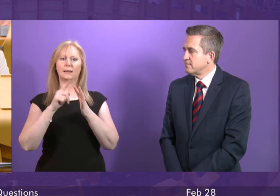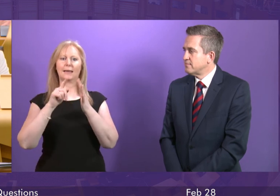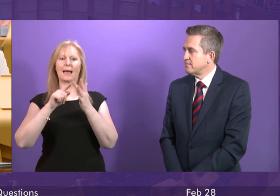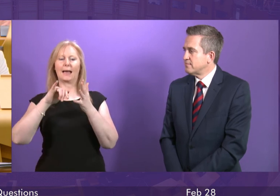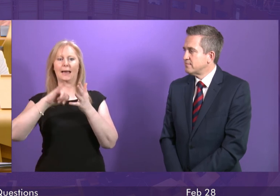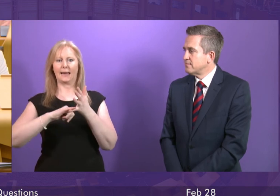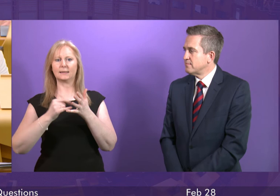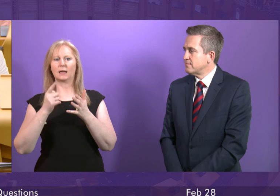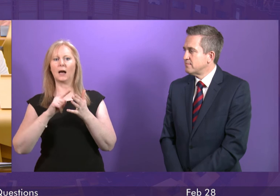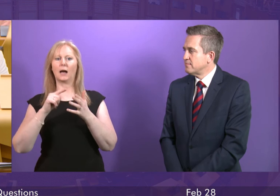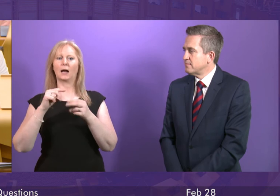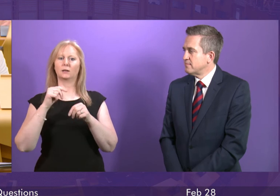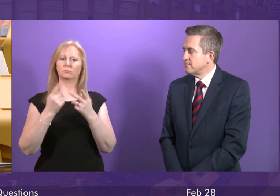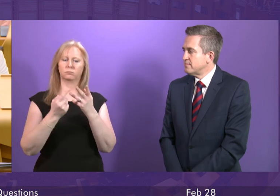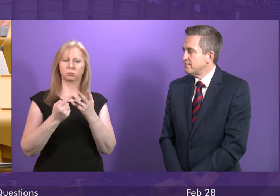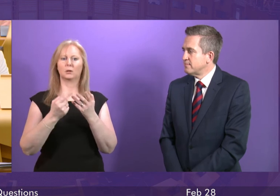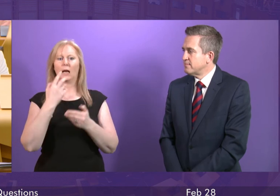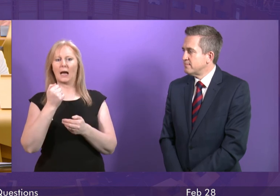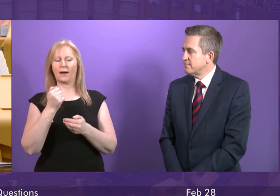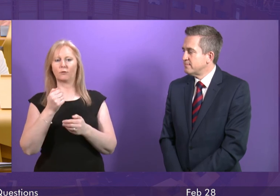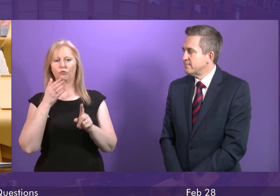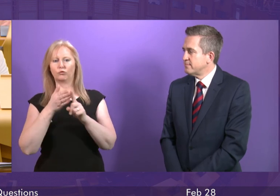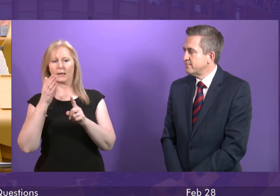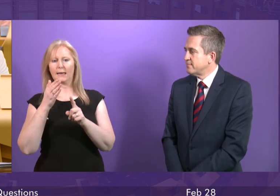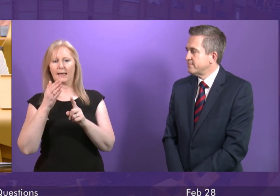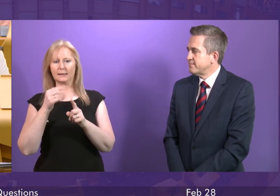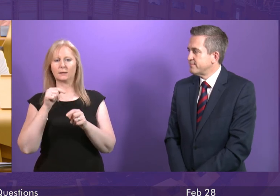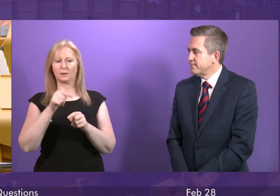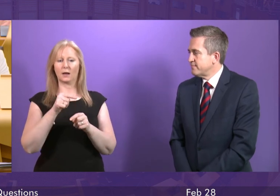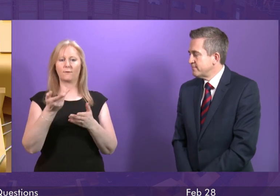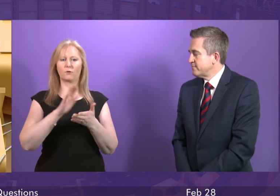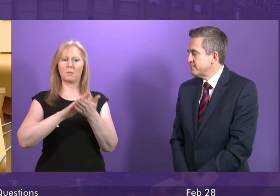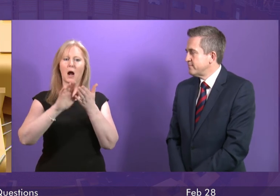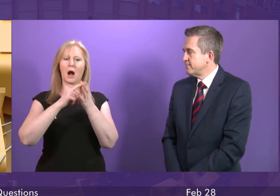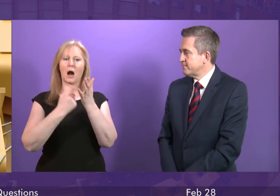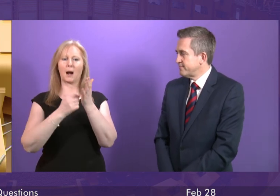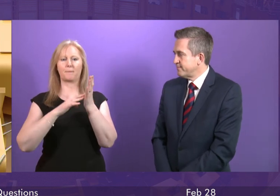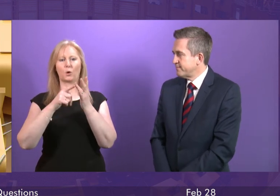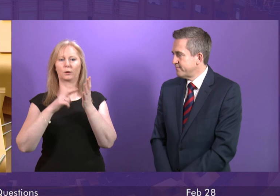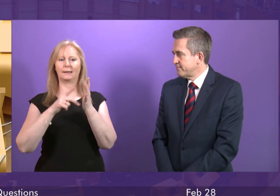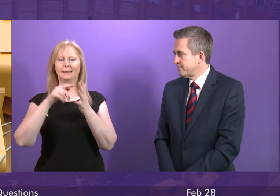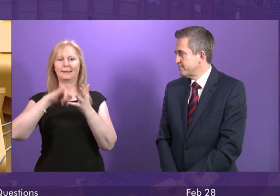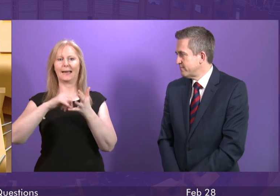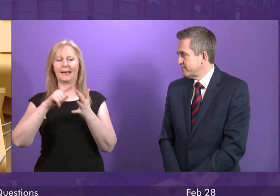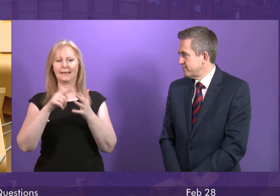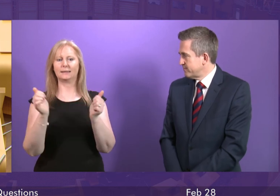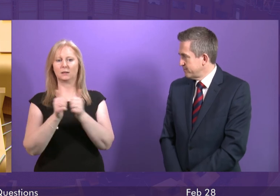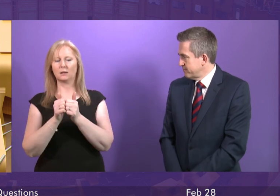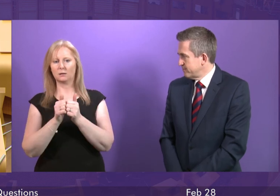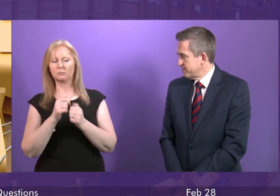distinct from the cost of living uplift is distinct from the harmonisation deal. Obviously, employers take a different view of that. So, again, I